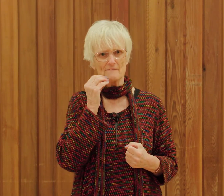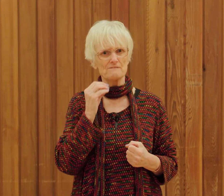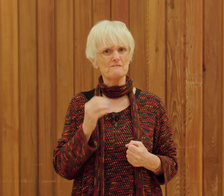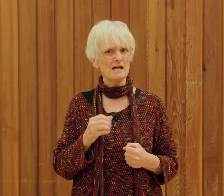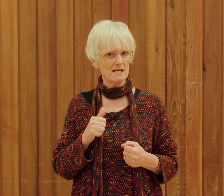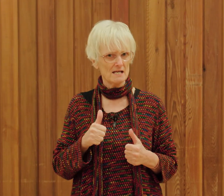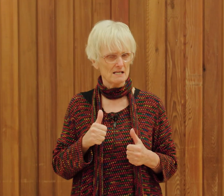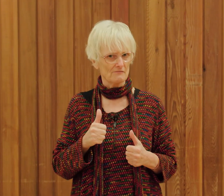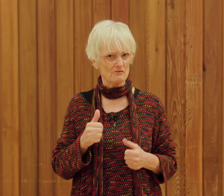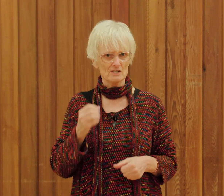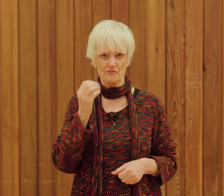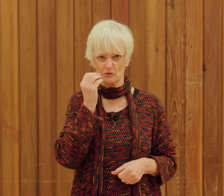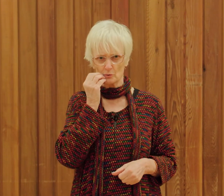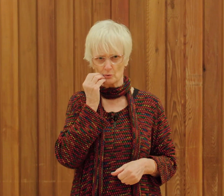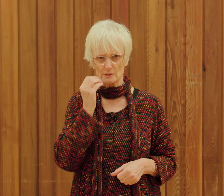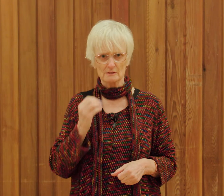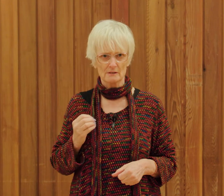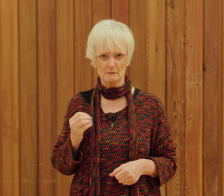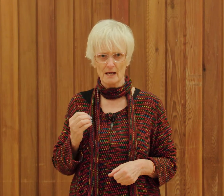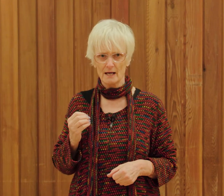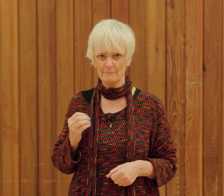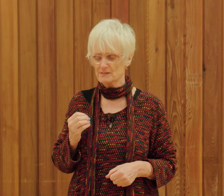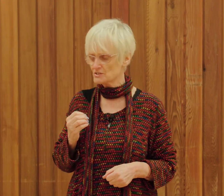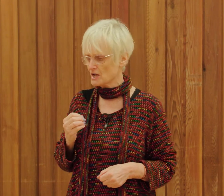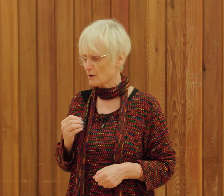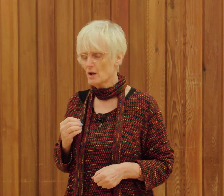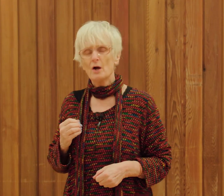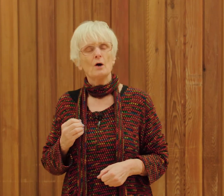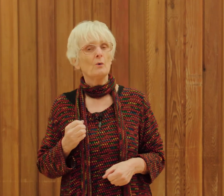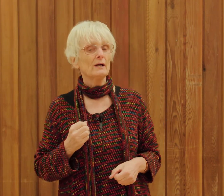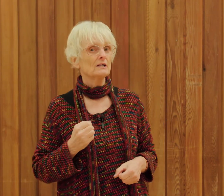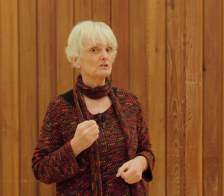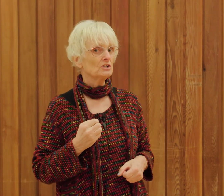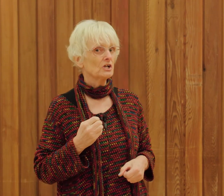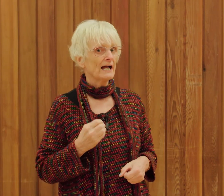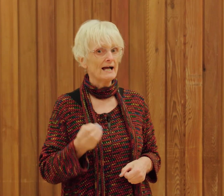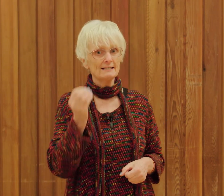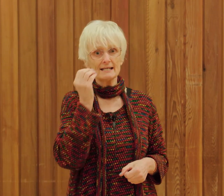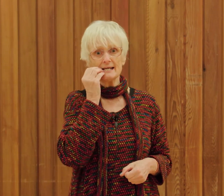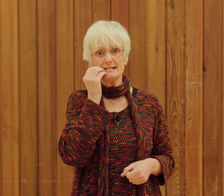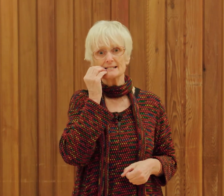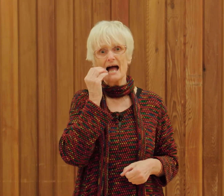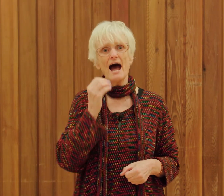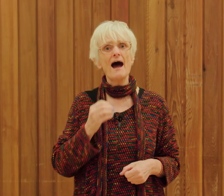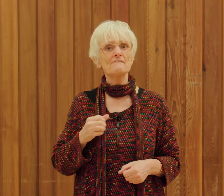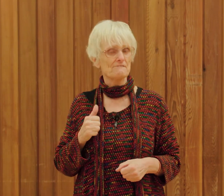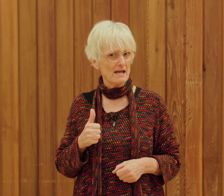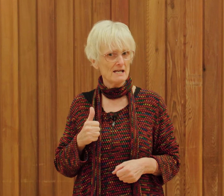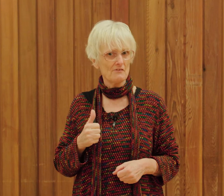favorite food okay so we could cook and eat our favorite